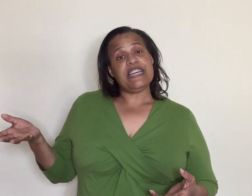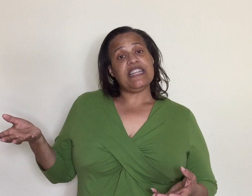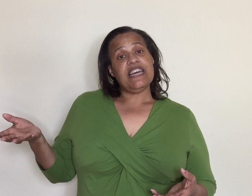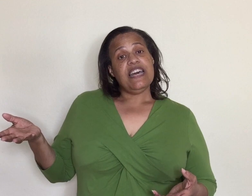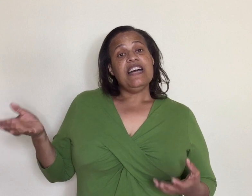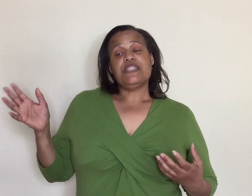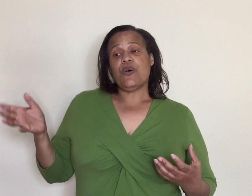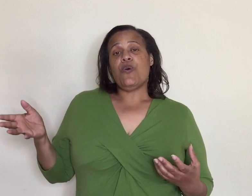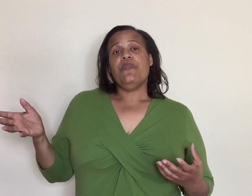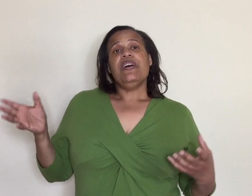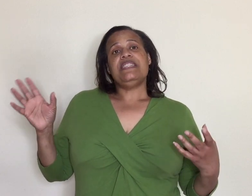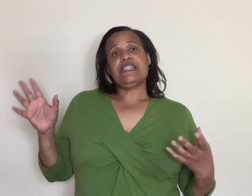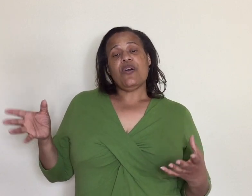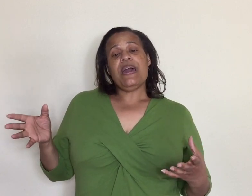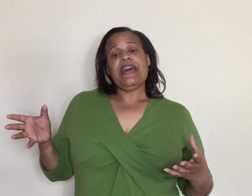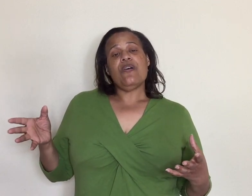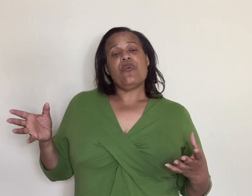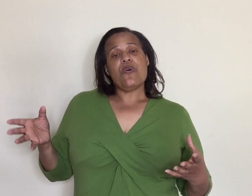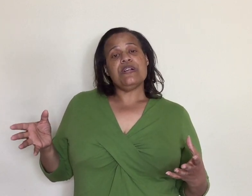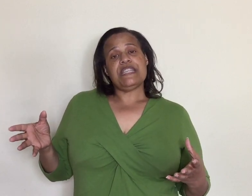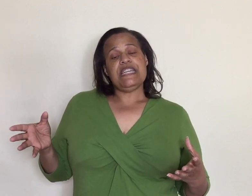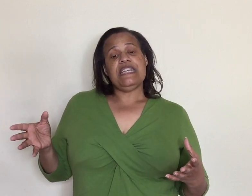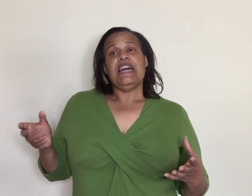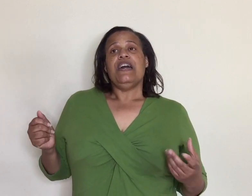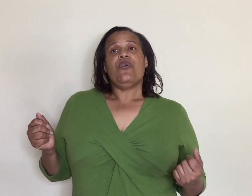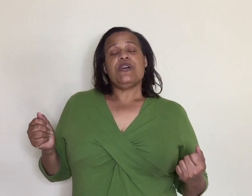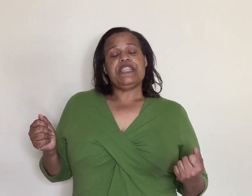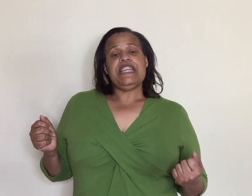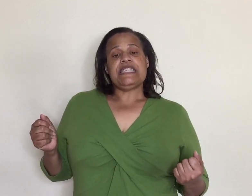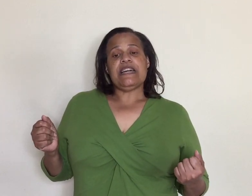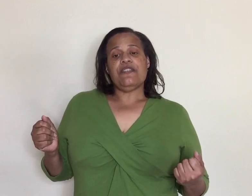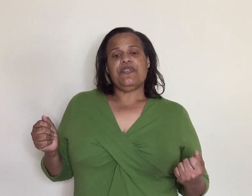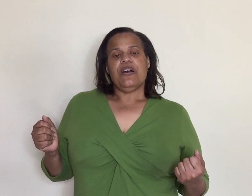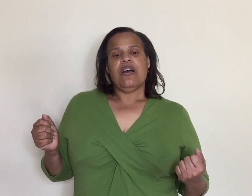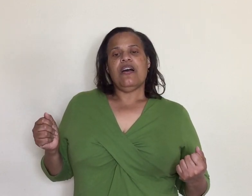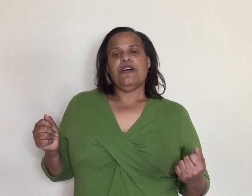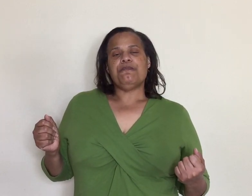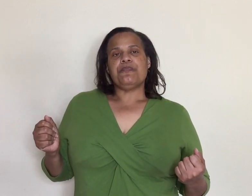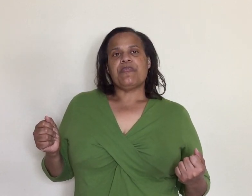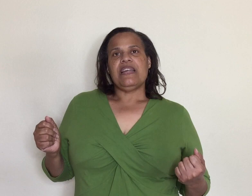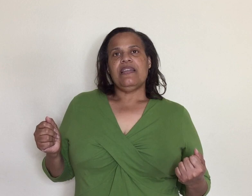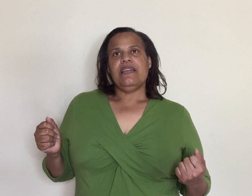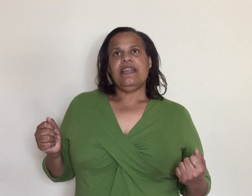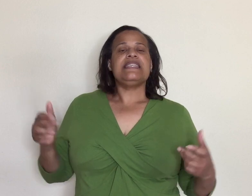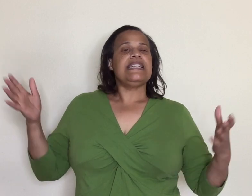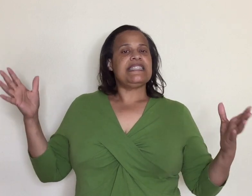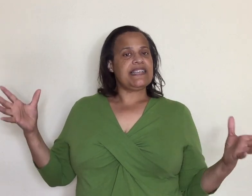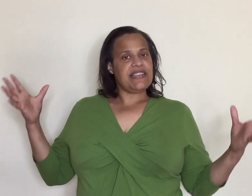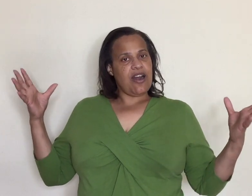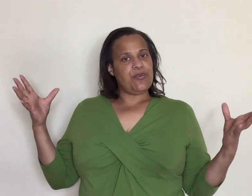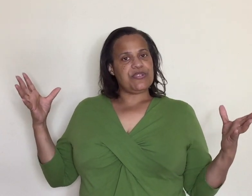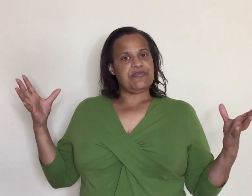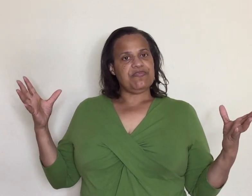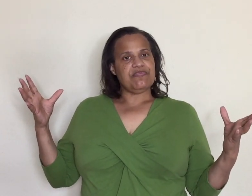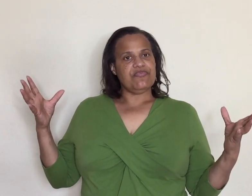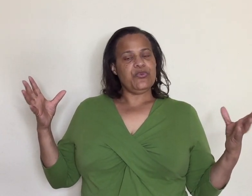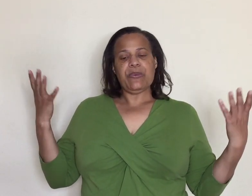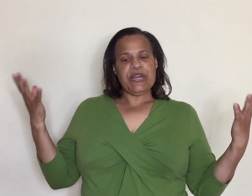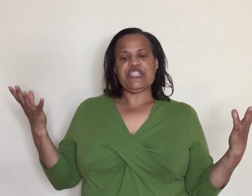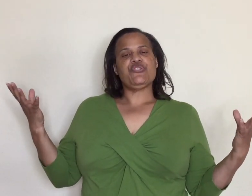so just go ahead on quarantine quarantine yourself um let's say six hours you we could just